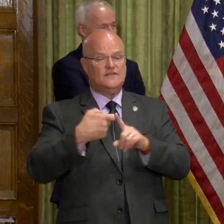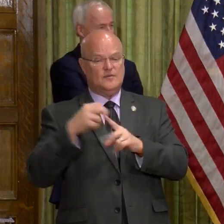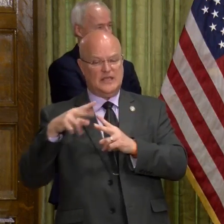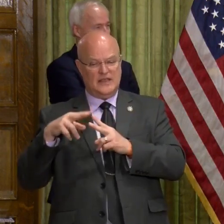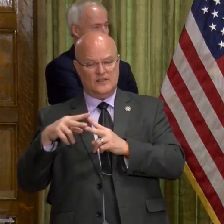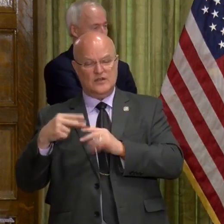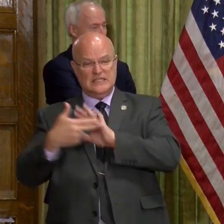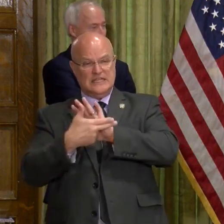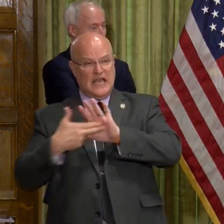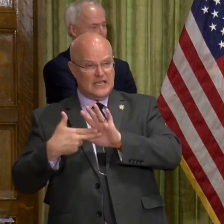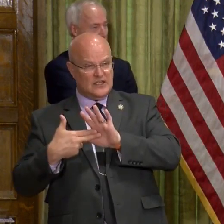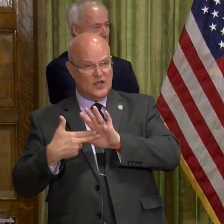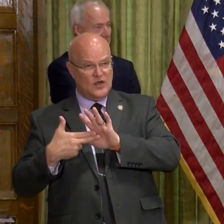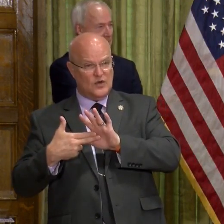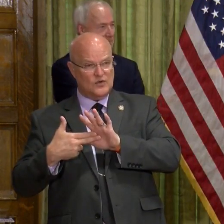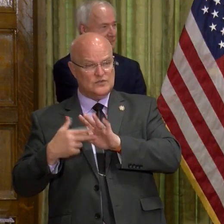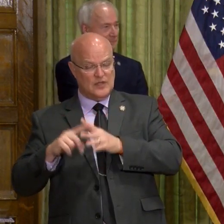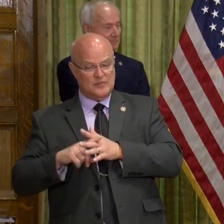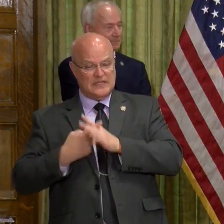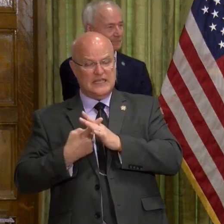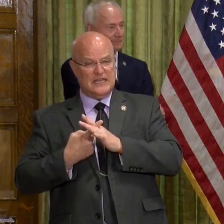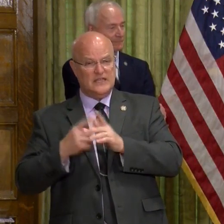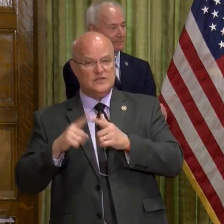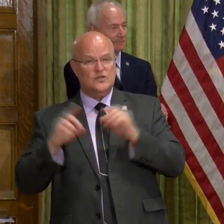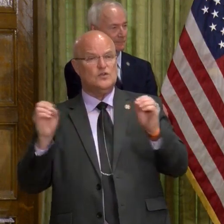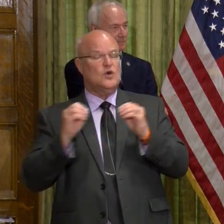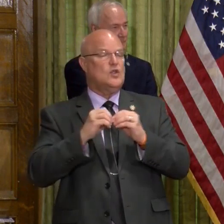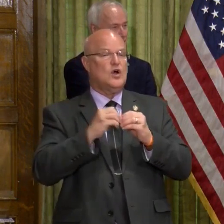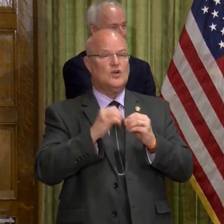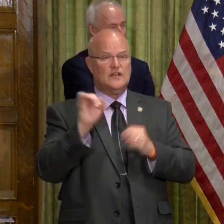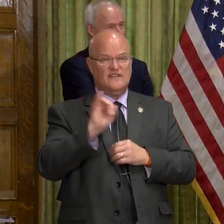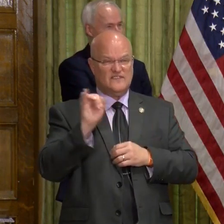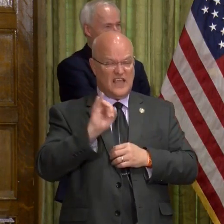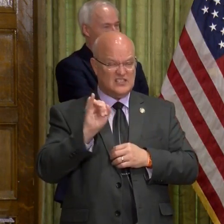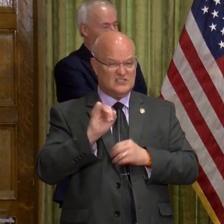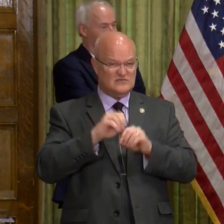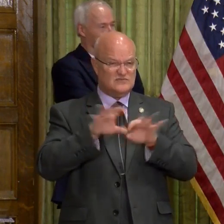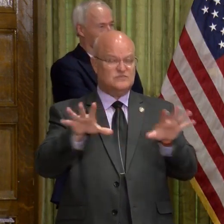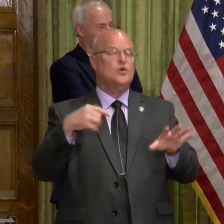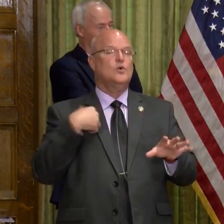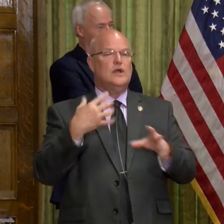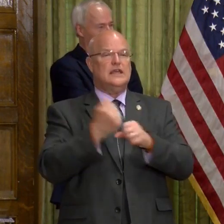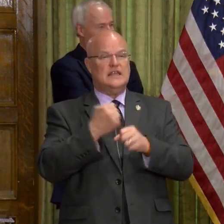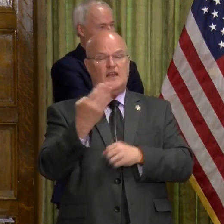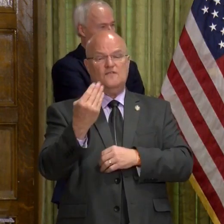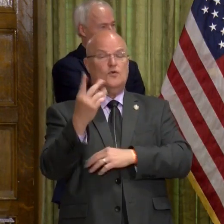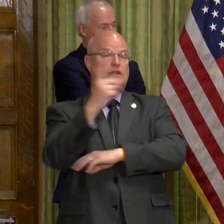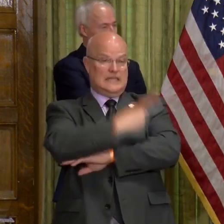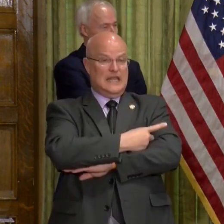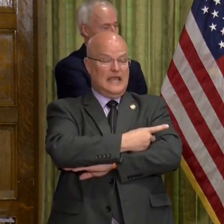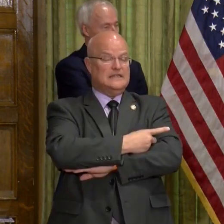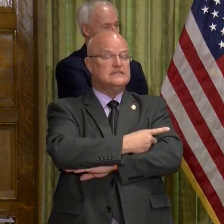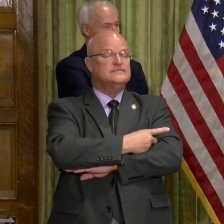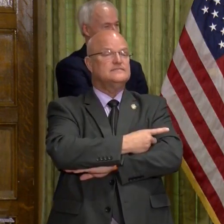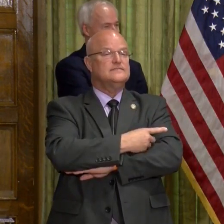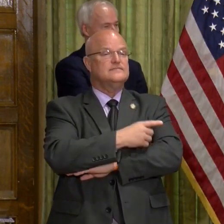diagnosis or onset of symptoms to no longer be infectious. We're giving it 14 days